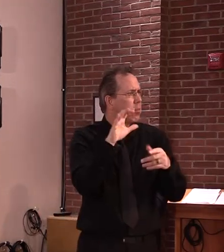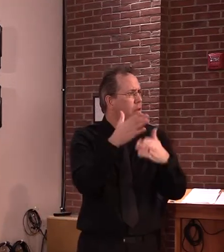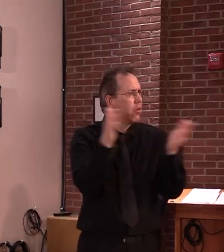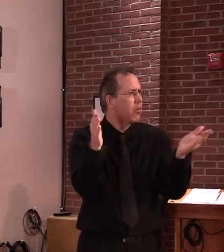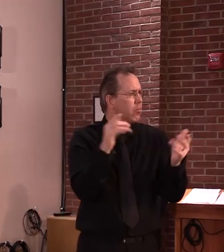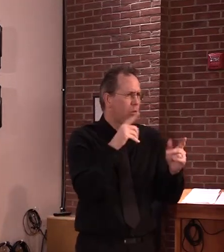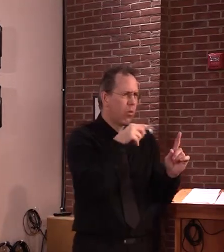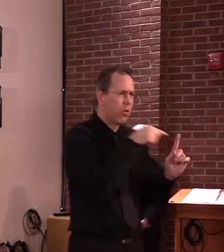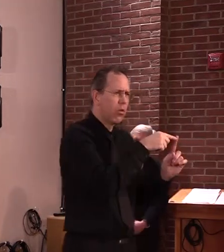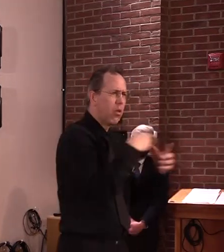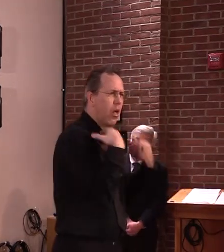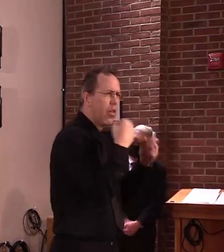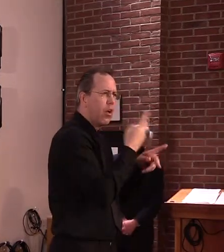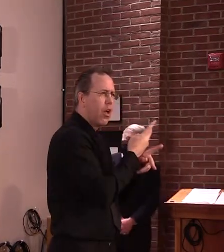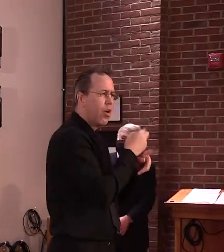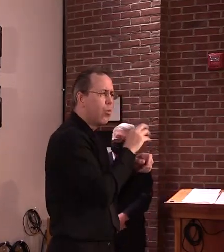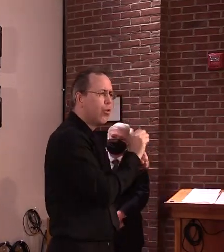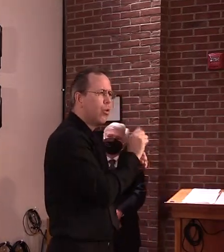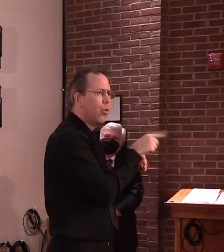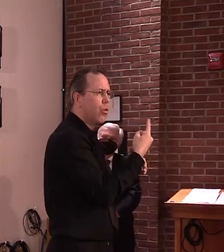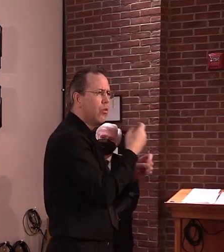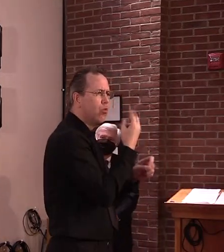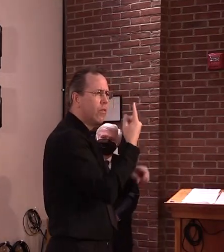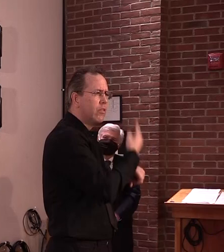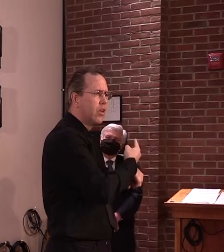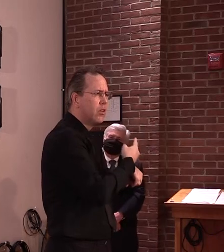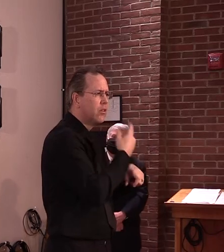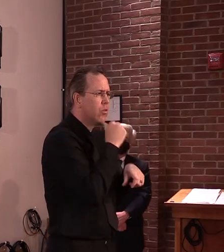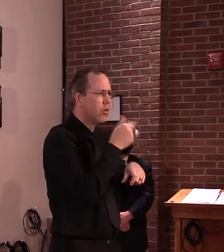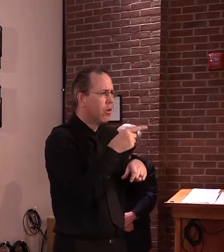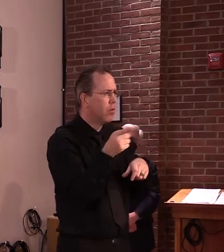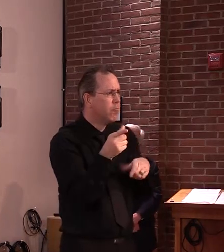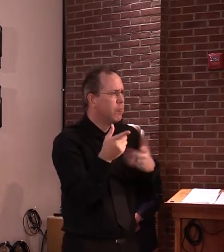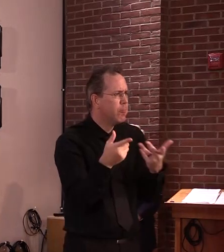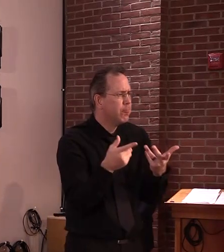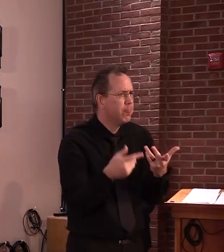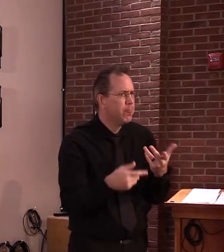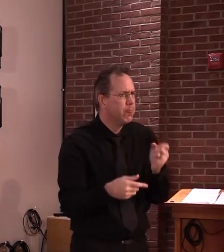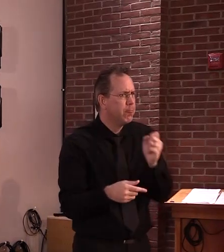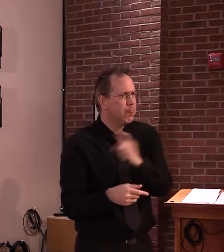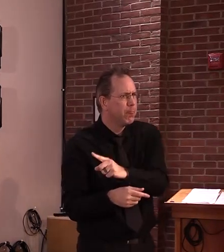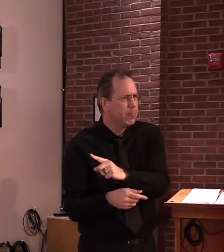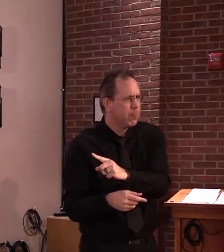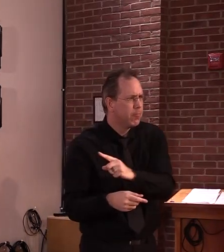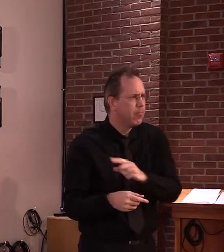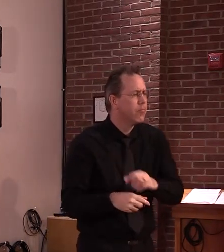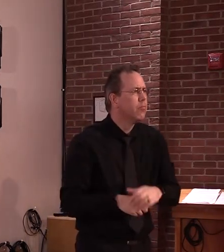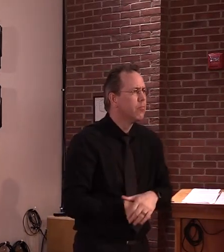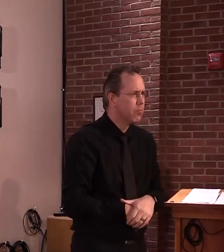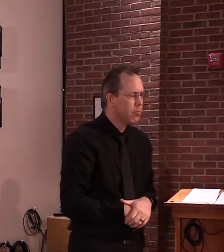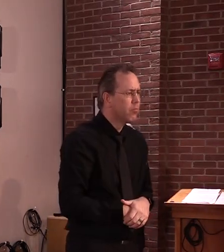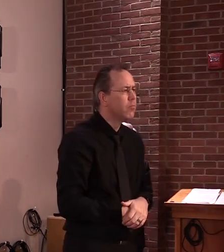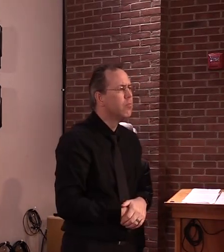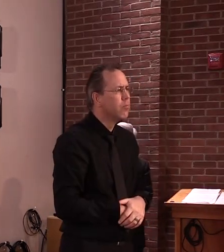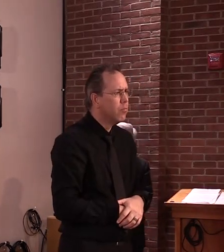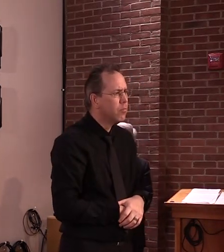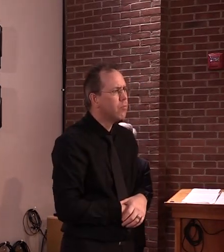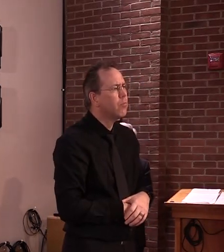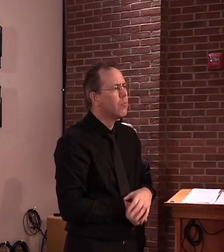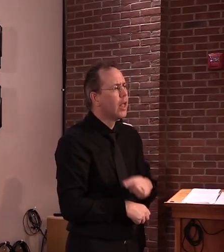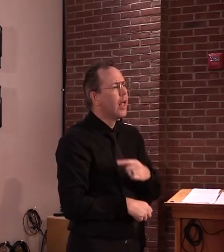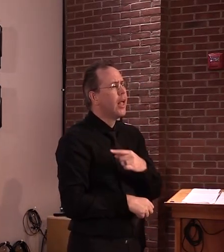So we're actually going to be trying to simplify life completely and have it be 14 days period,